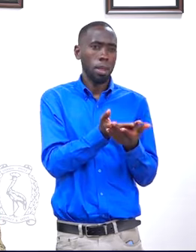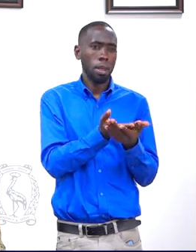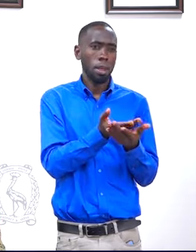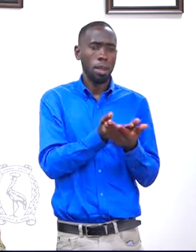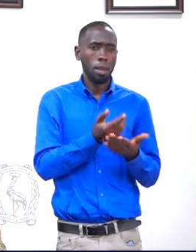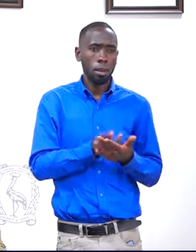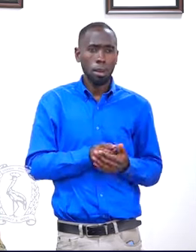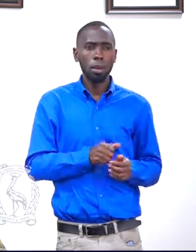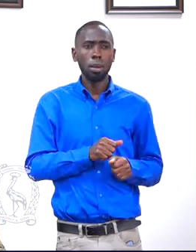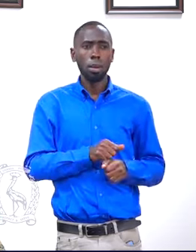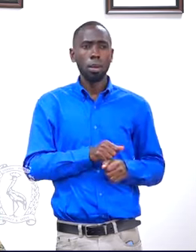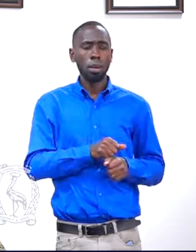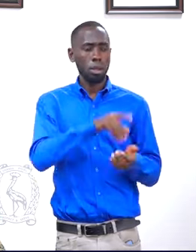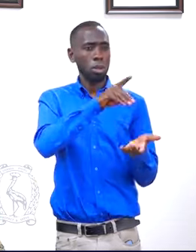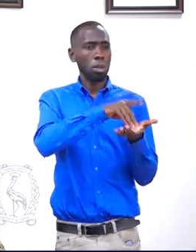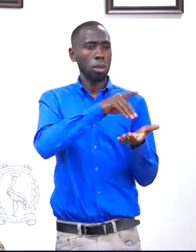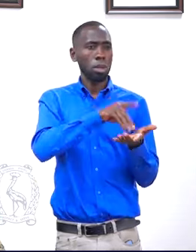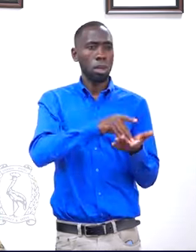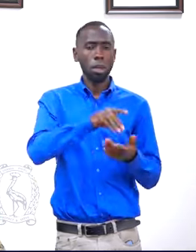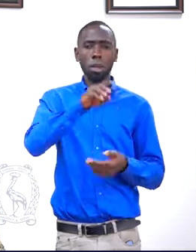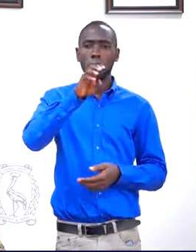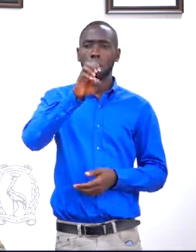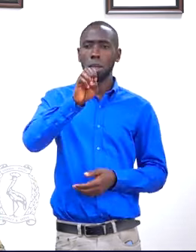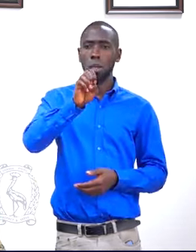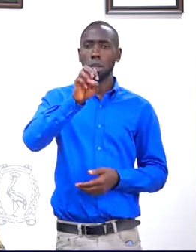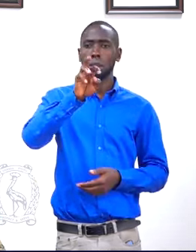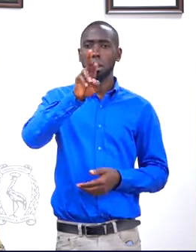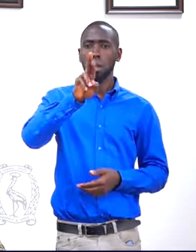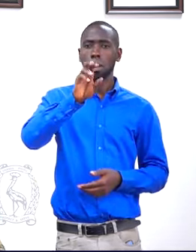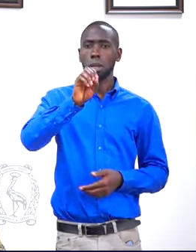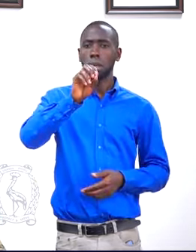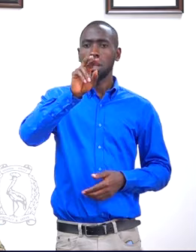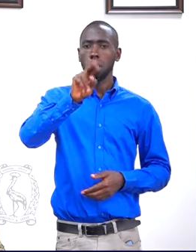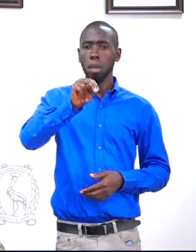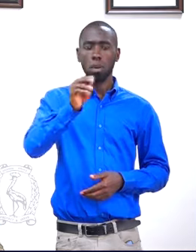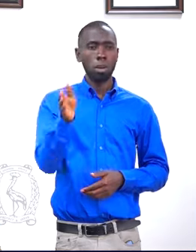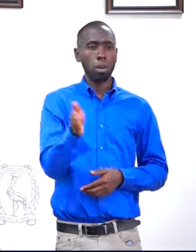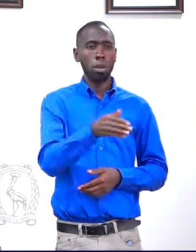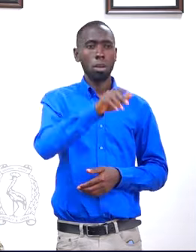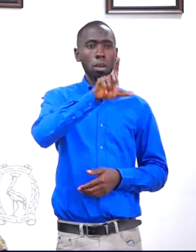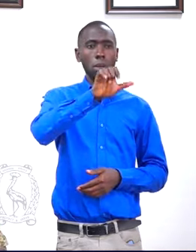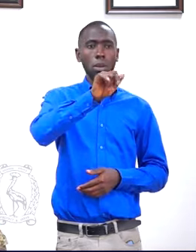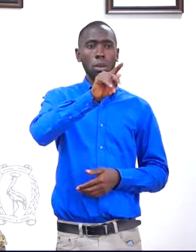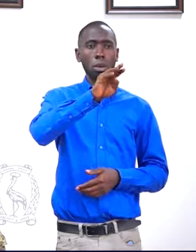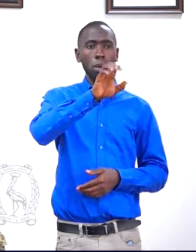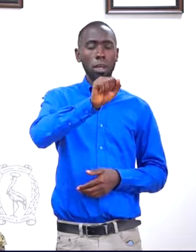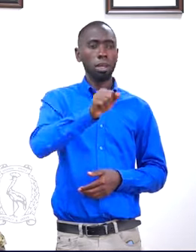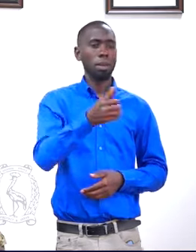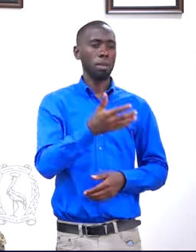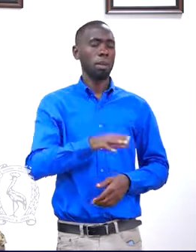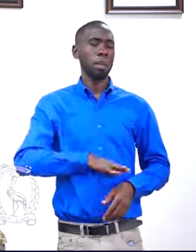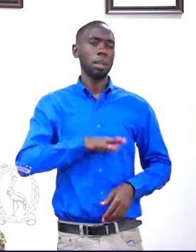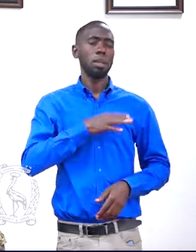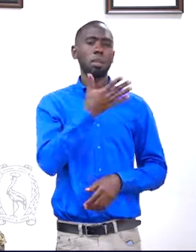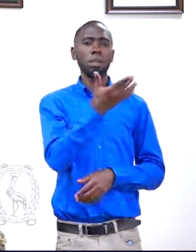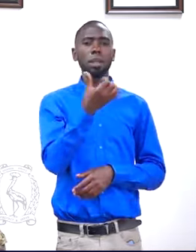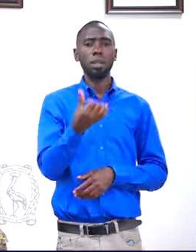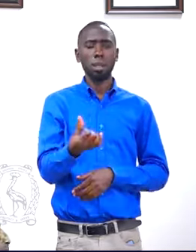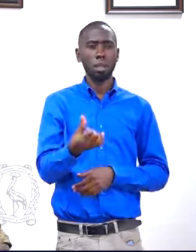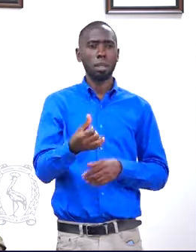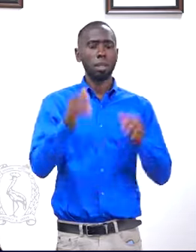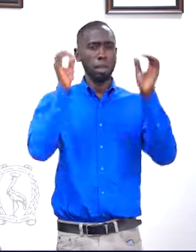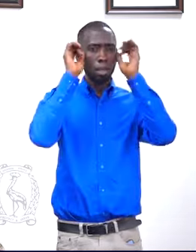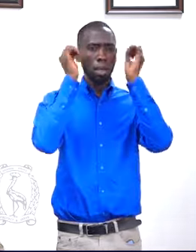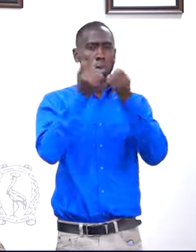locating one Dr. Aaron Lawrence, a 56-year-old Senior Lecturer at Chambogo University